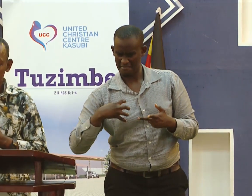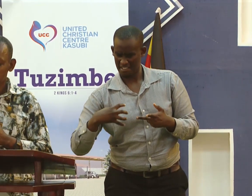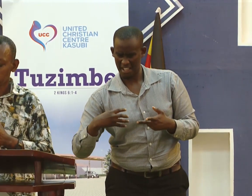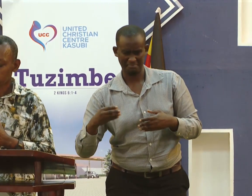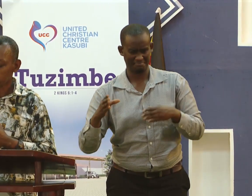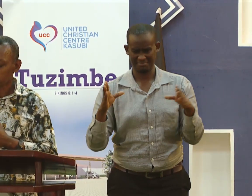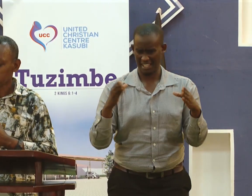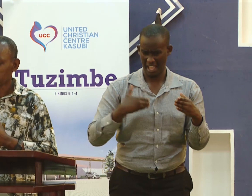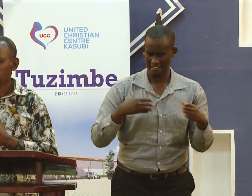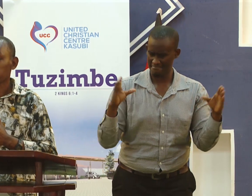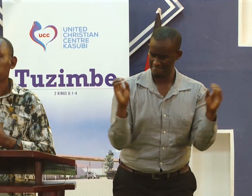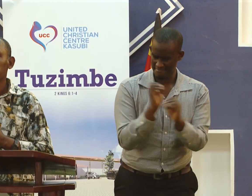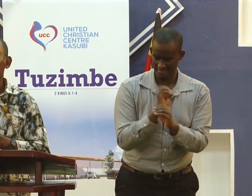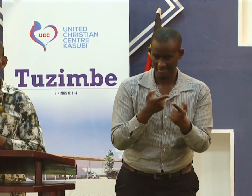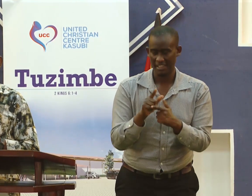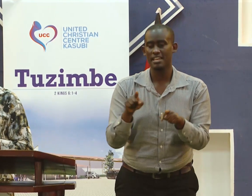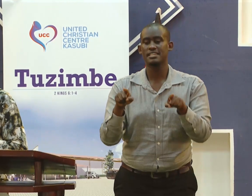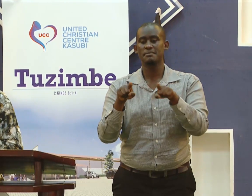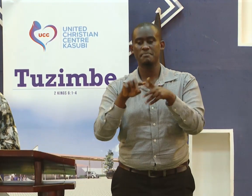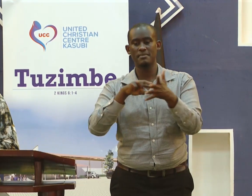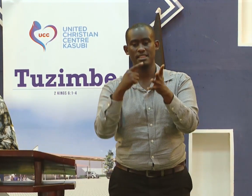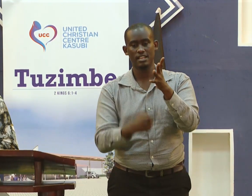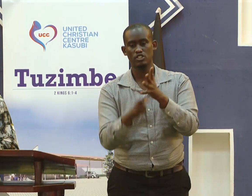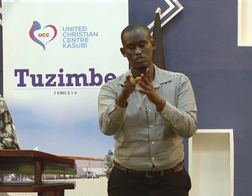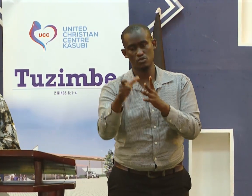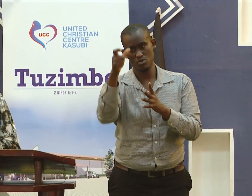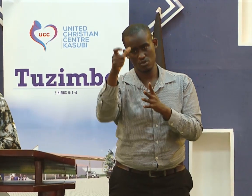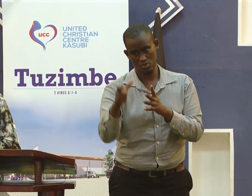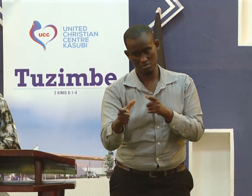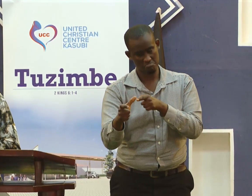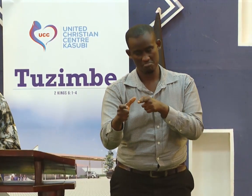People assume that if you don't have so many tangible things.